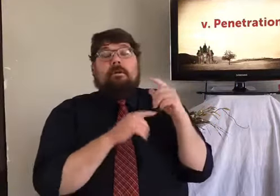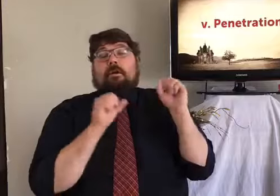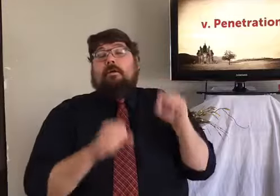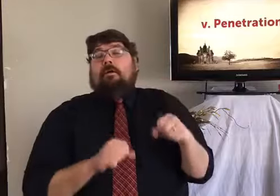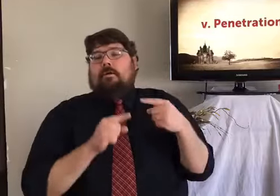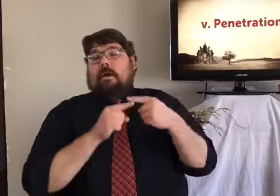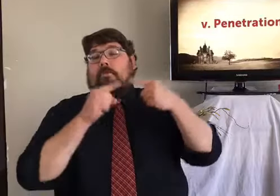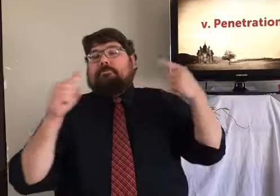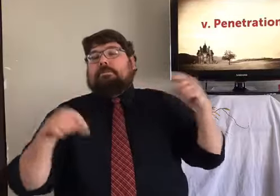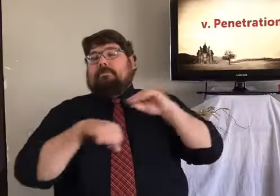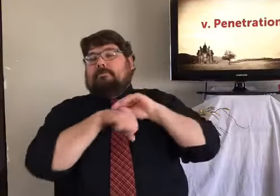a lot of salt.